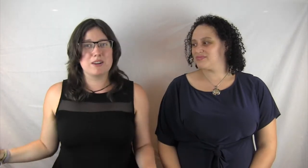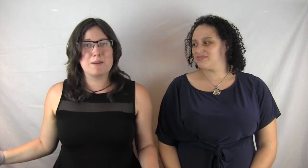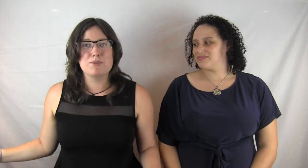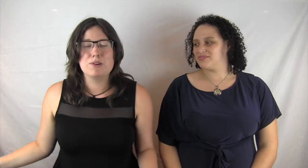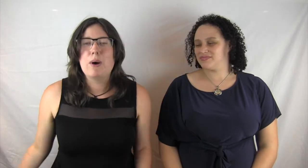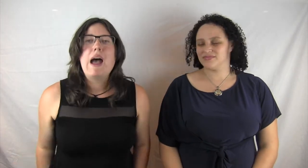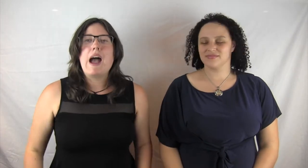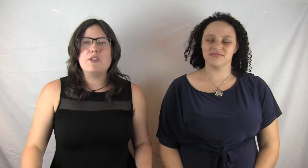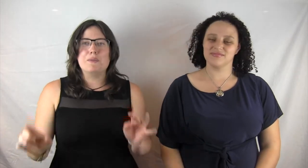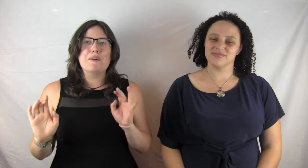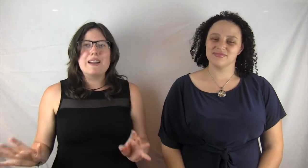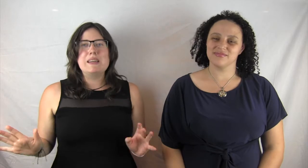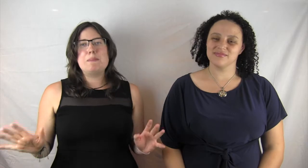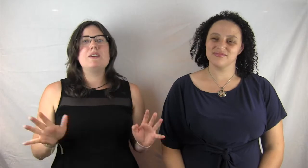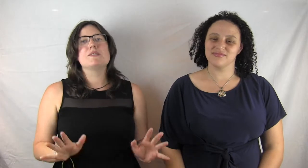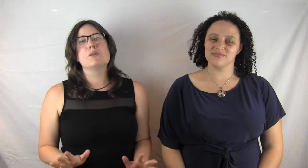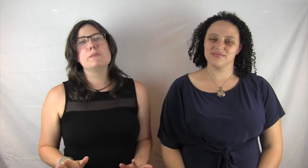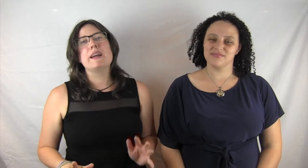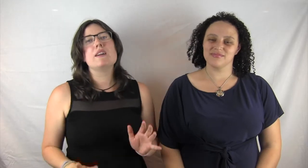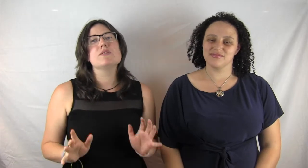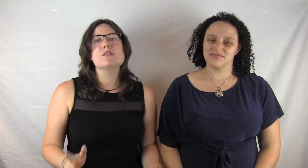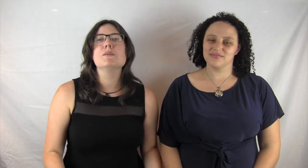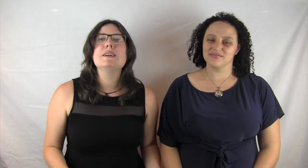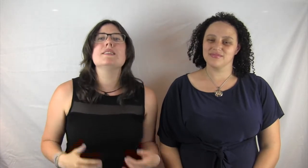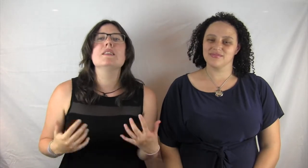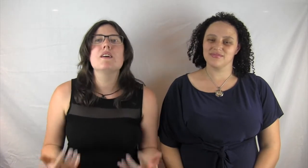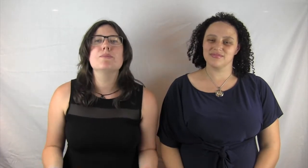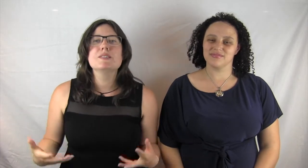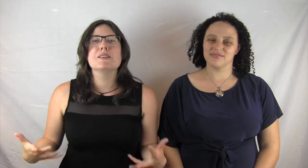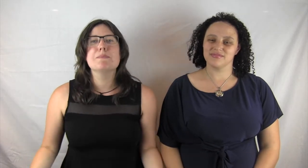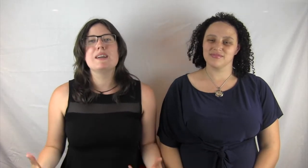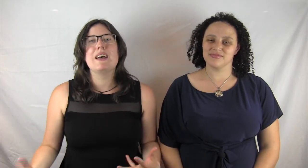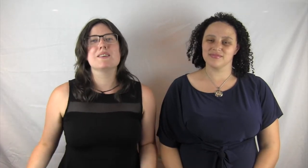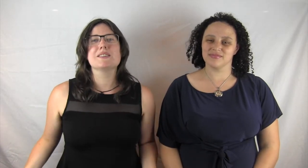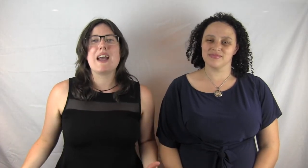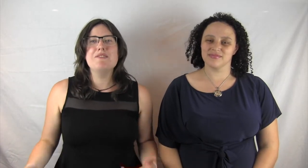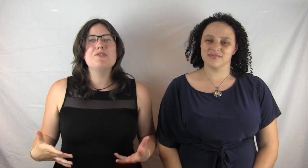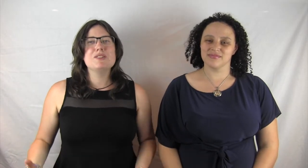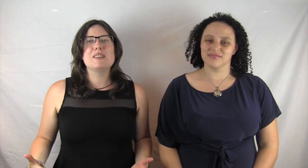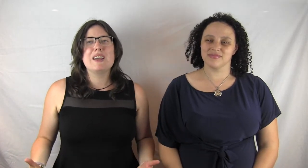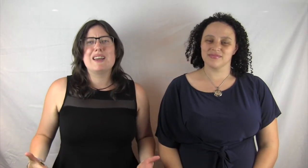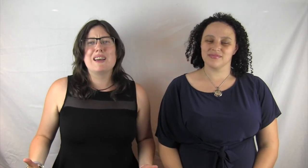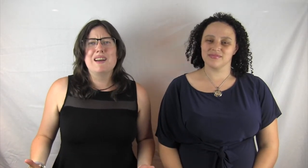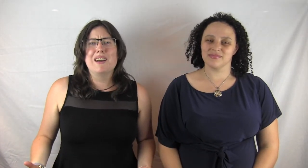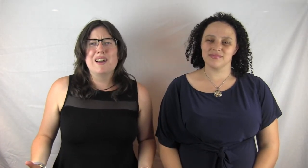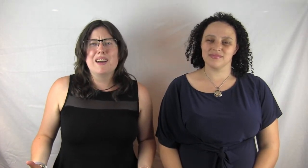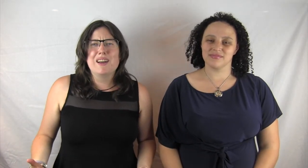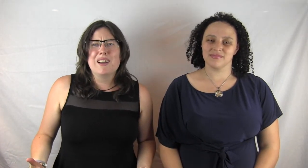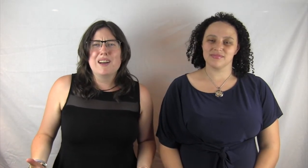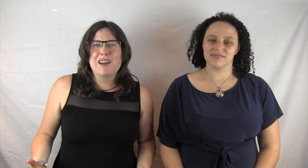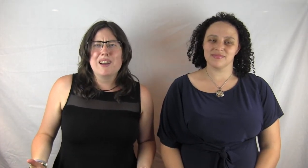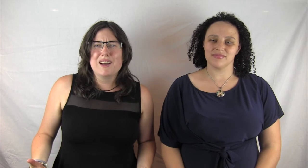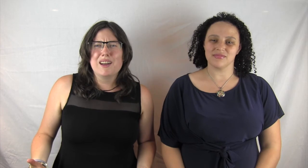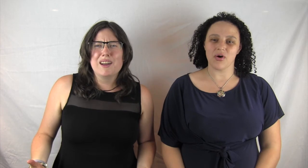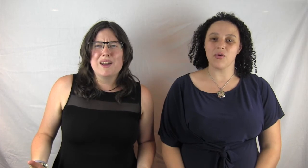going to come true. And you finally meet your soulmate and your soulmate's in love with somebody else. And you're just like, no,